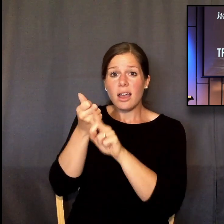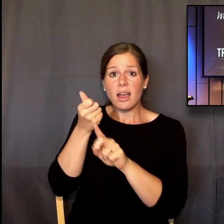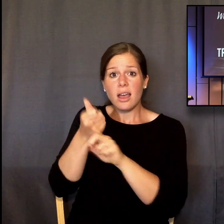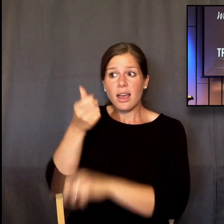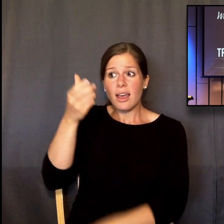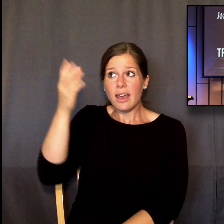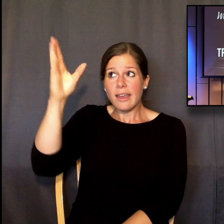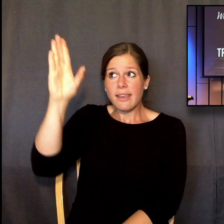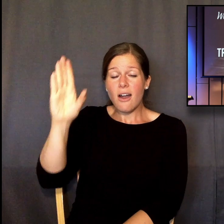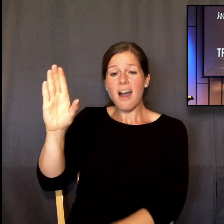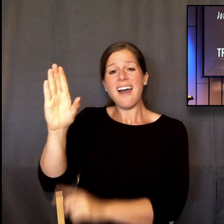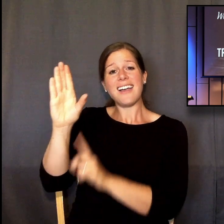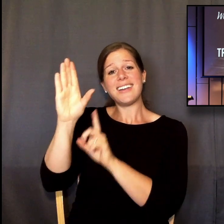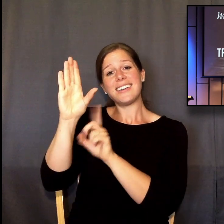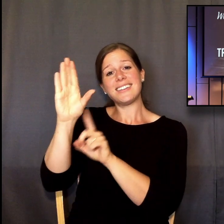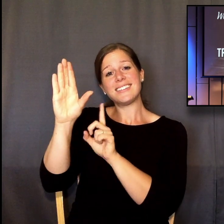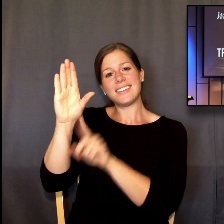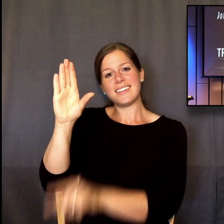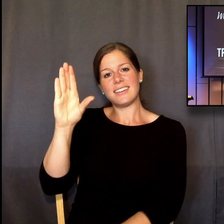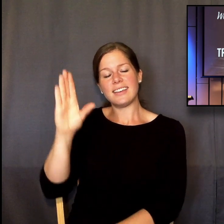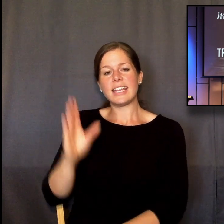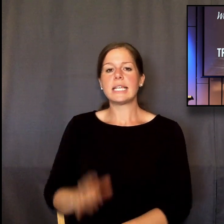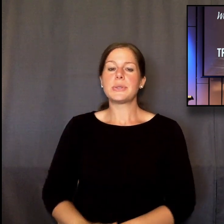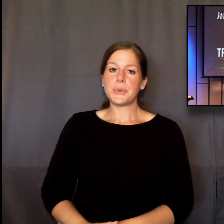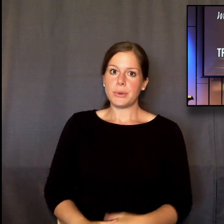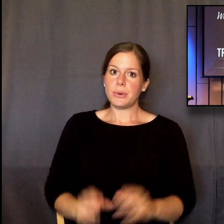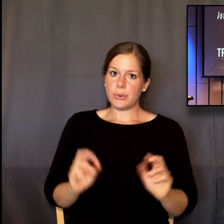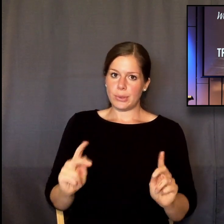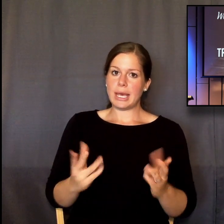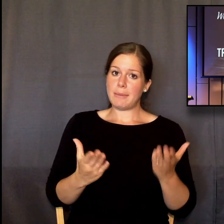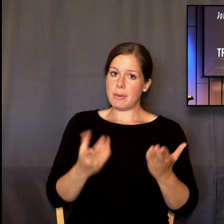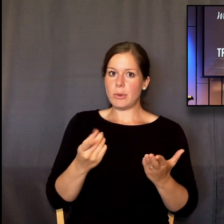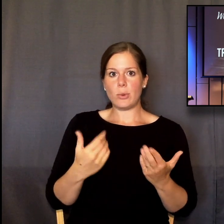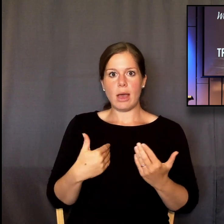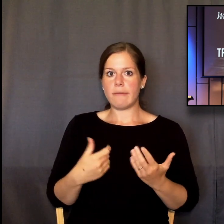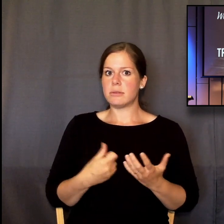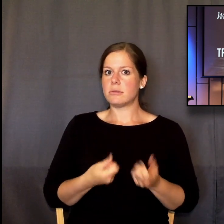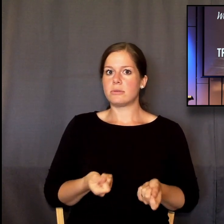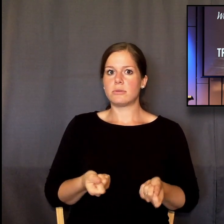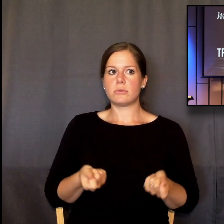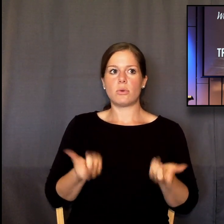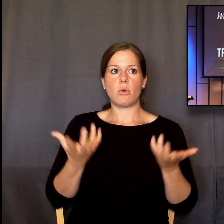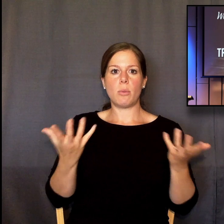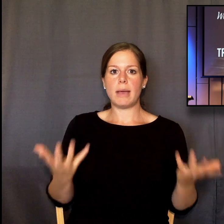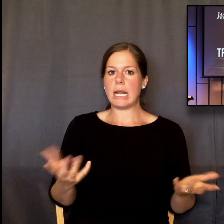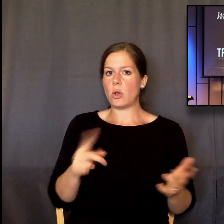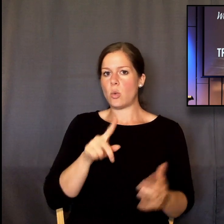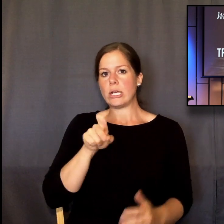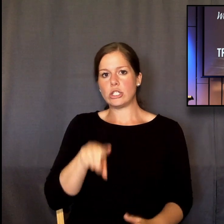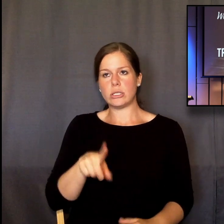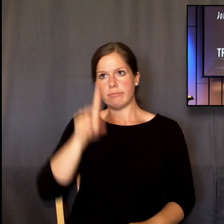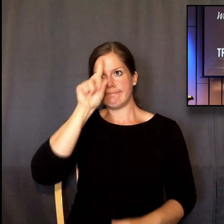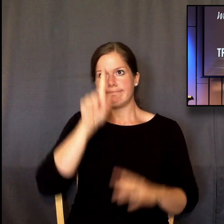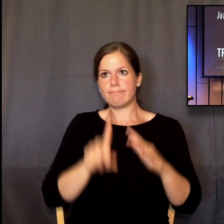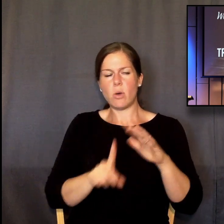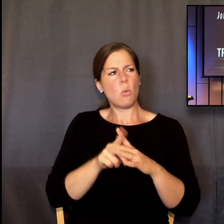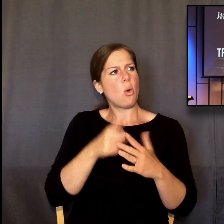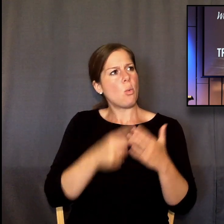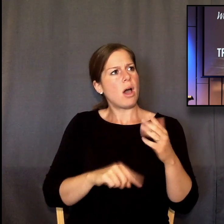Now, I know you probably have tons of questions. Like I said, it's the, it's the what about stuff. What about free will? What about